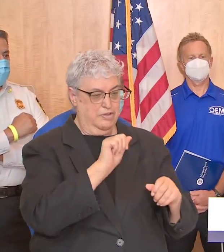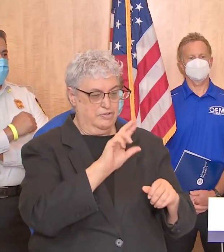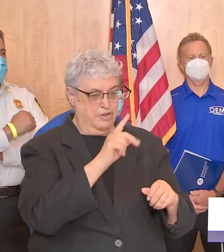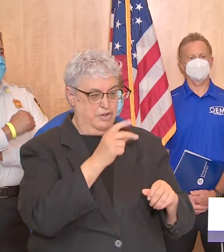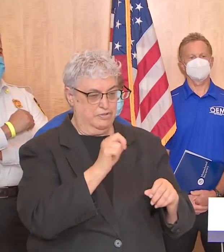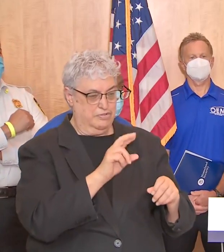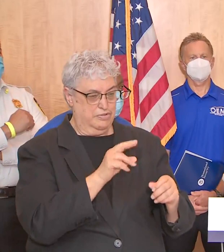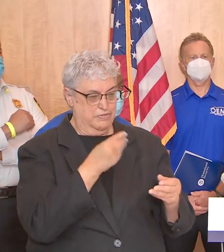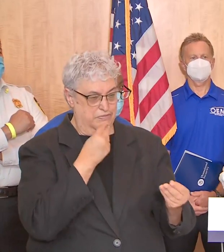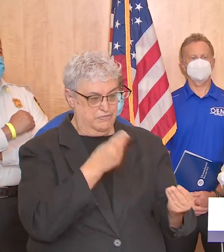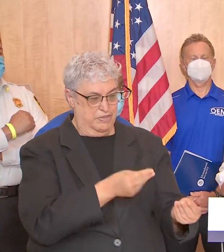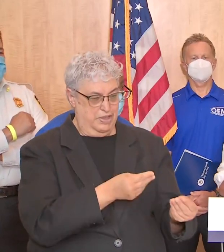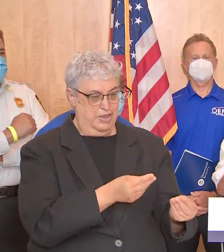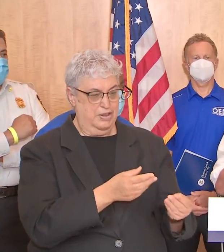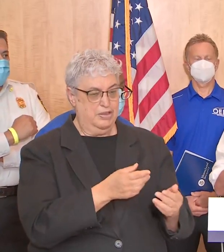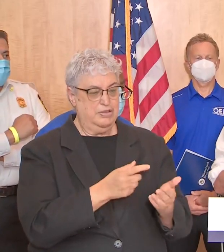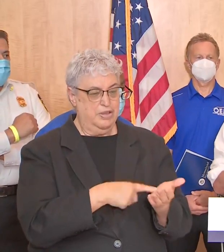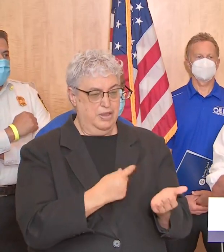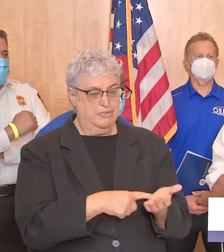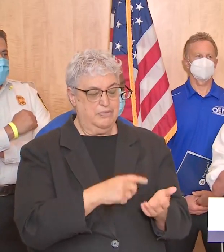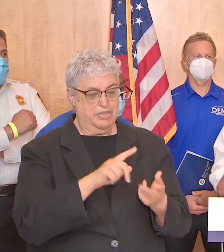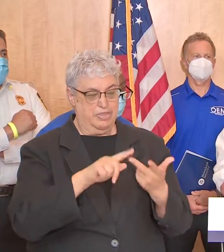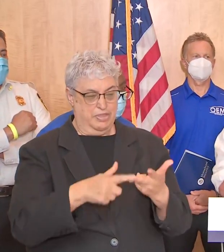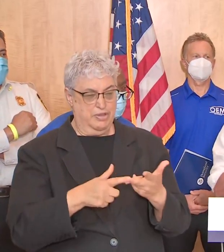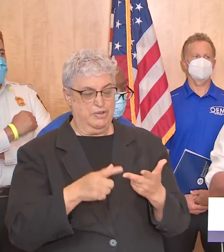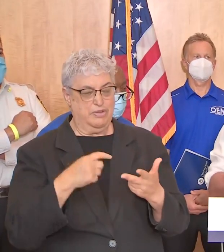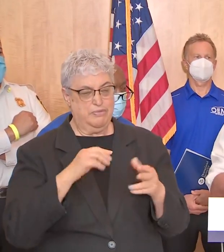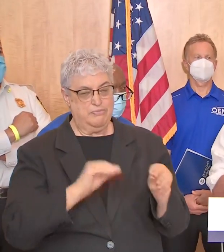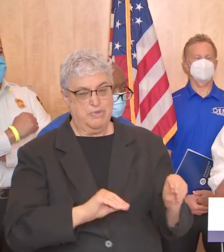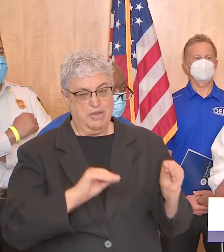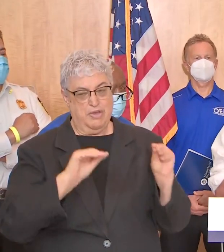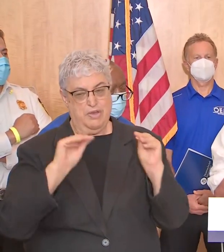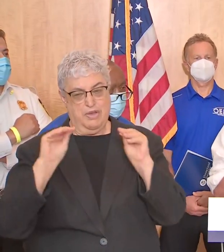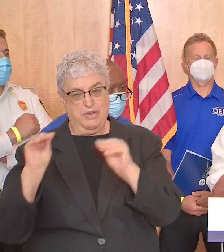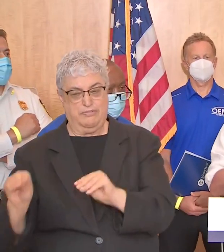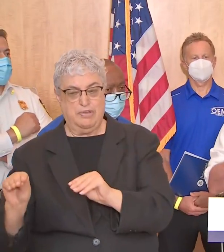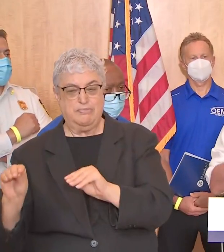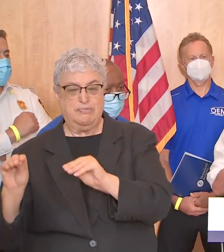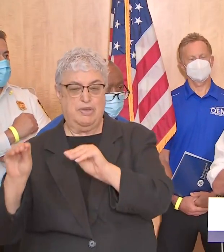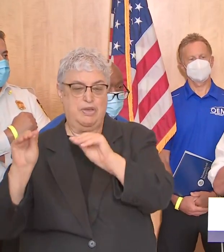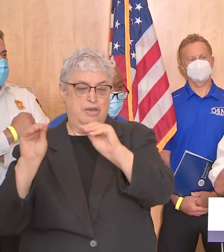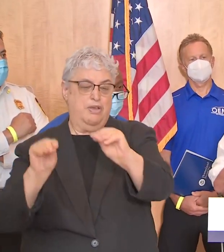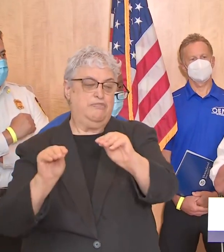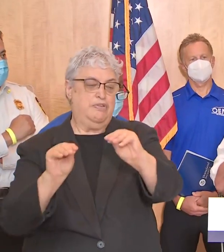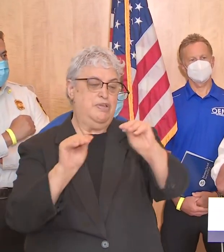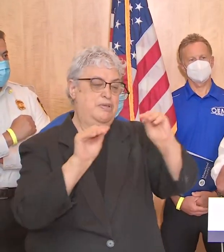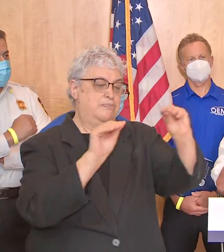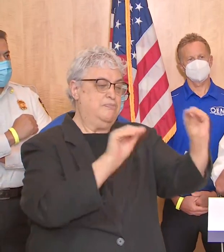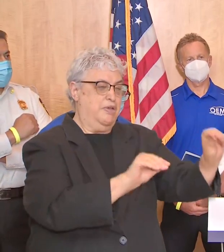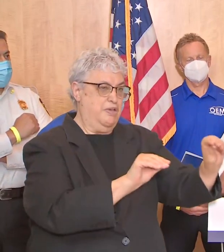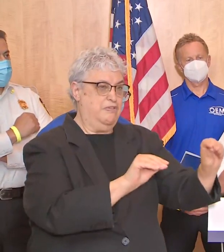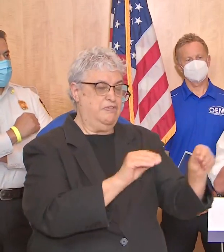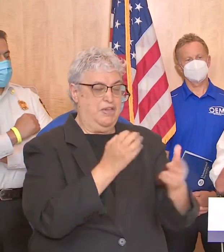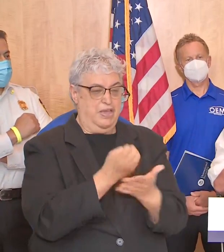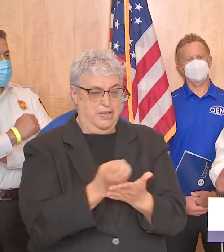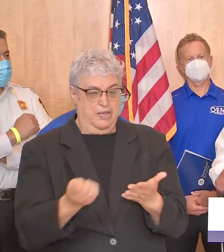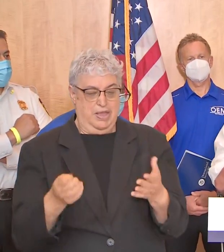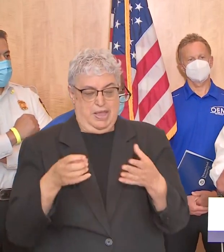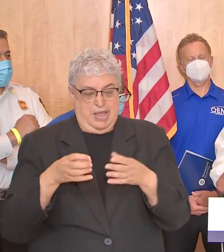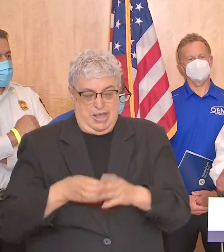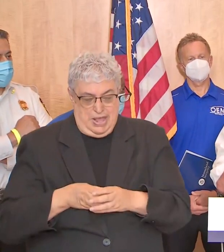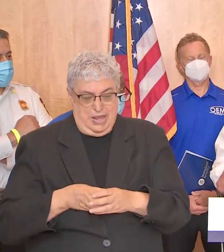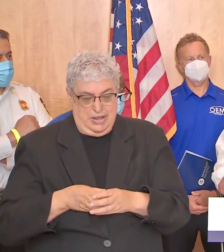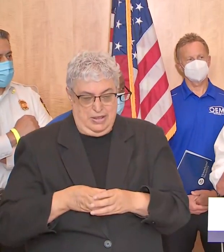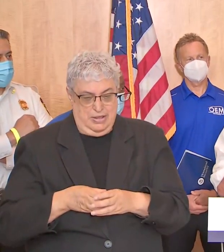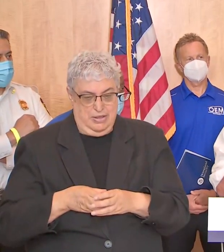to remind folks but this is based on experience a third thing is as you move and you go from place to place keep all that uh equipment inside